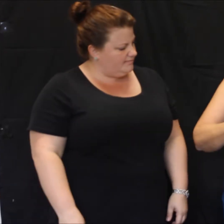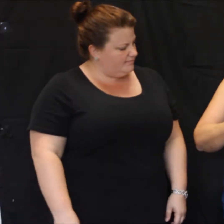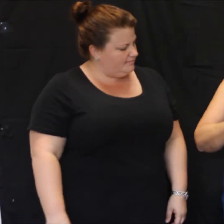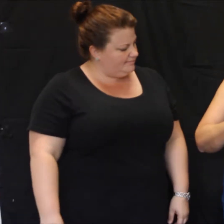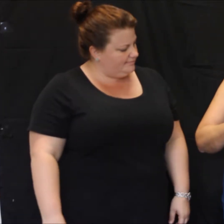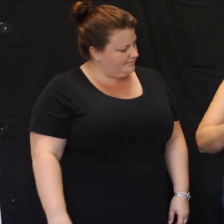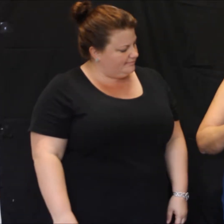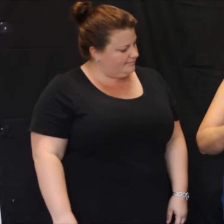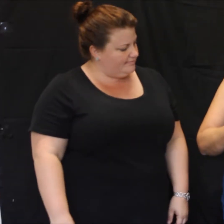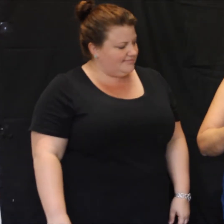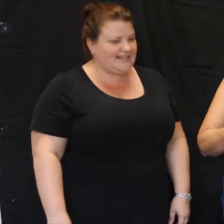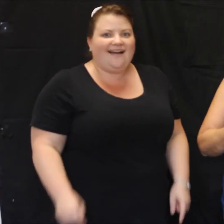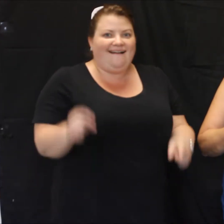Colours today.